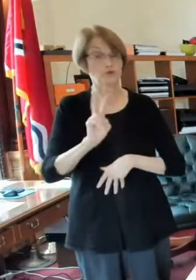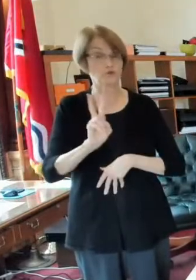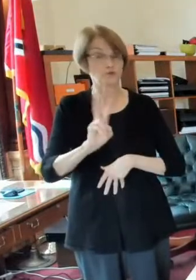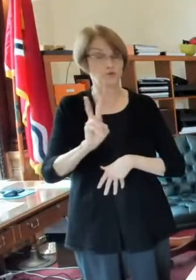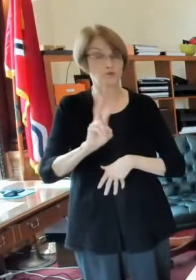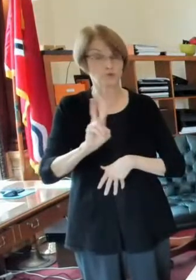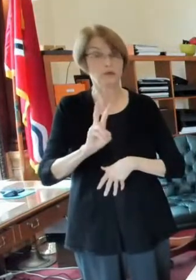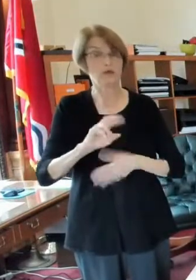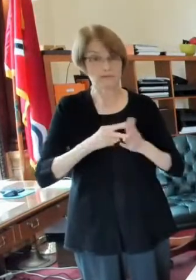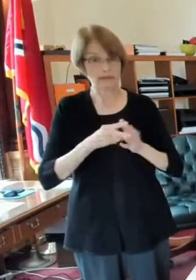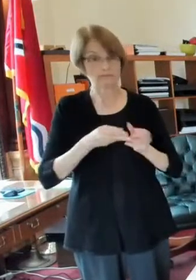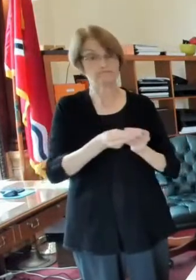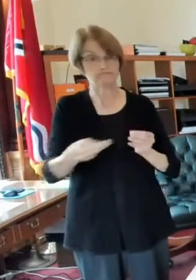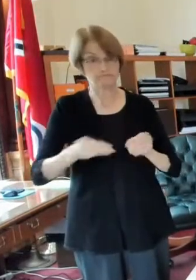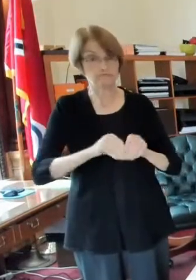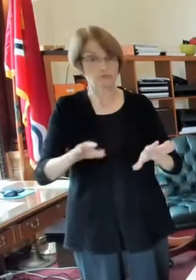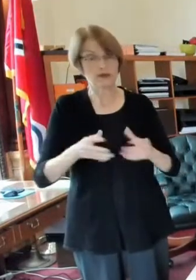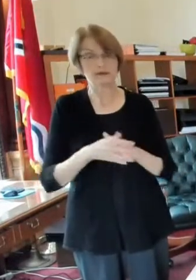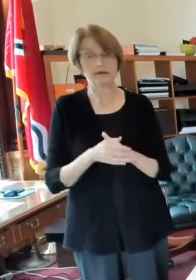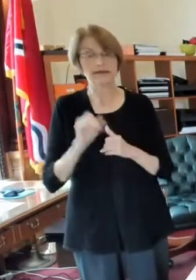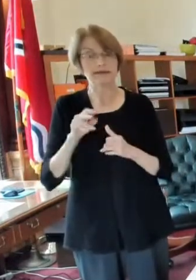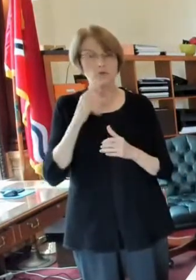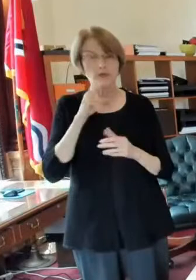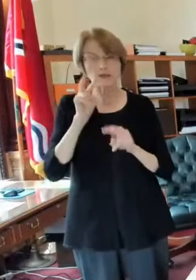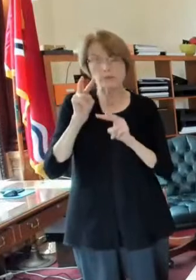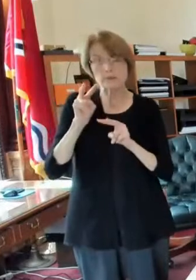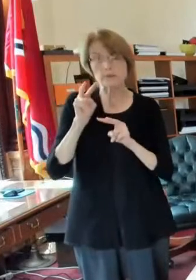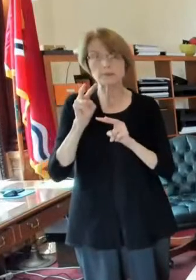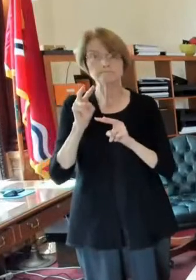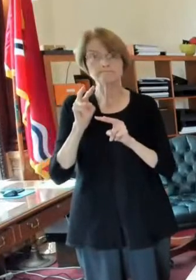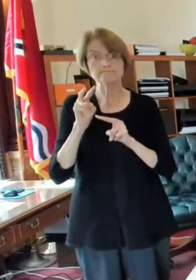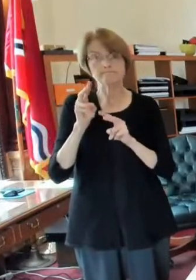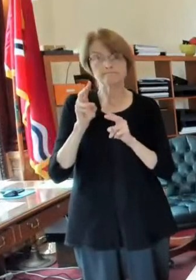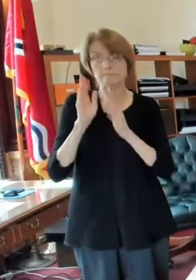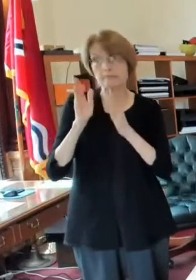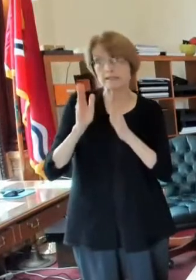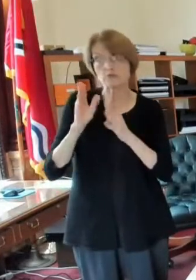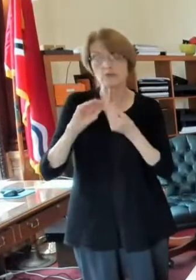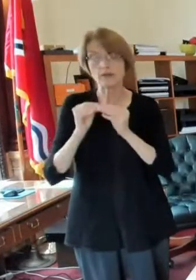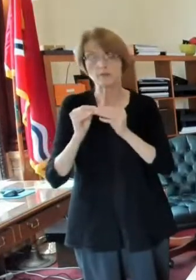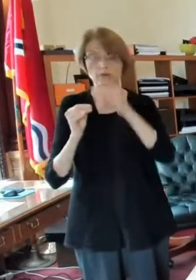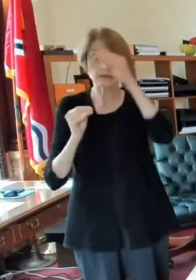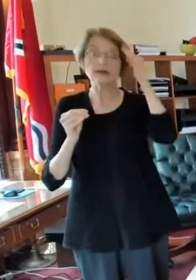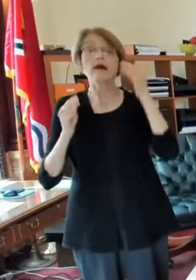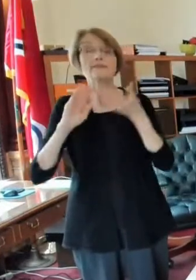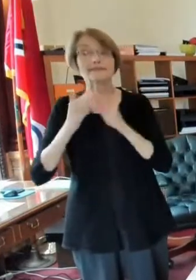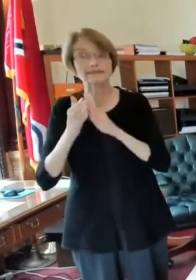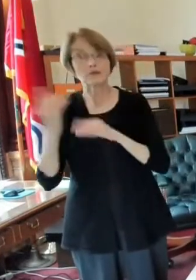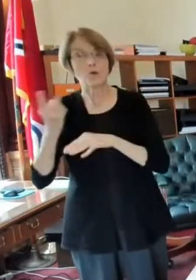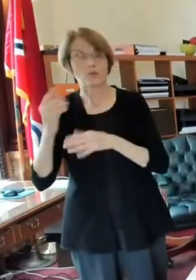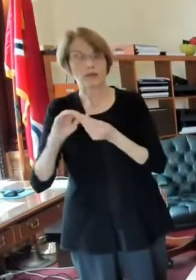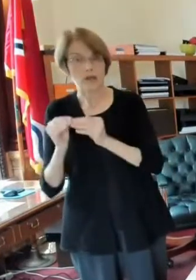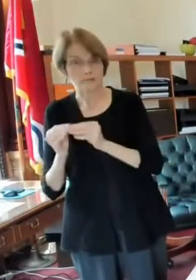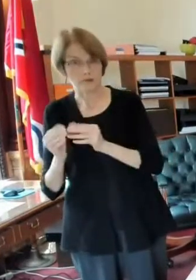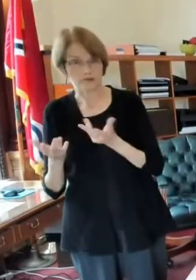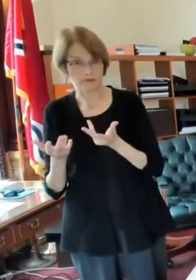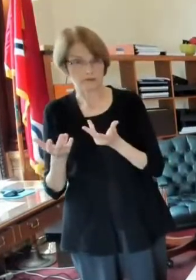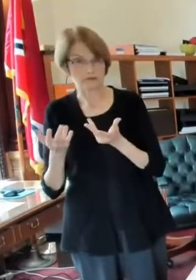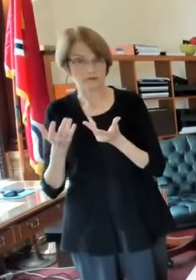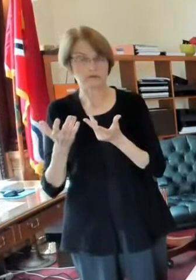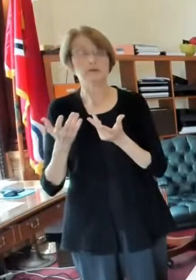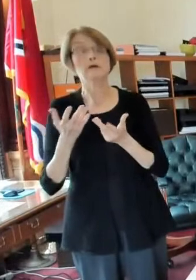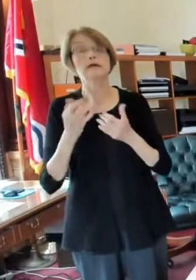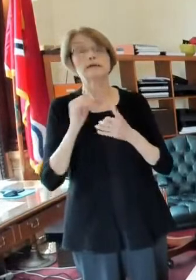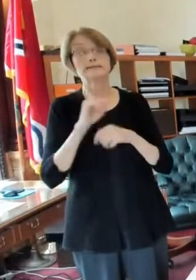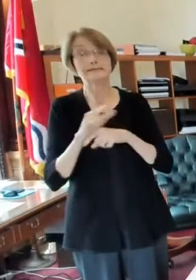those of you that are that are really looking at the numbers those are city numbers uh city only numbers st louis county uh